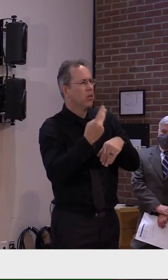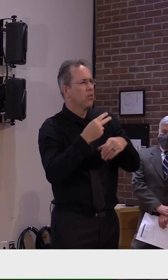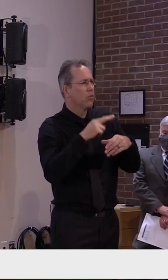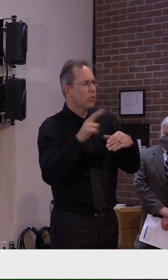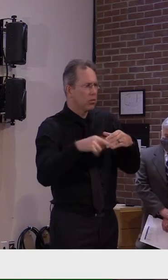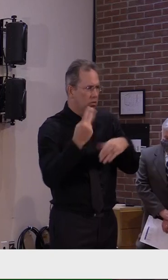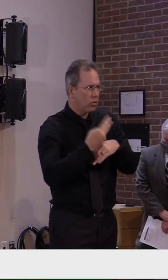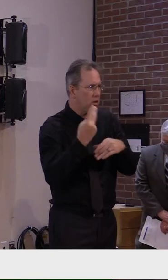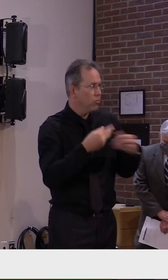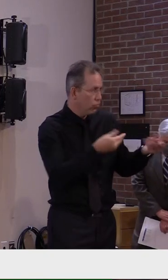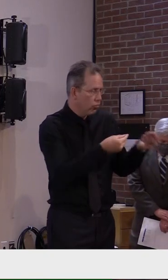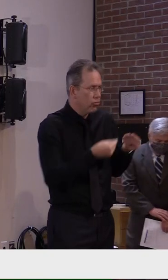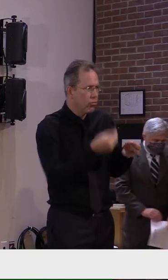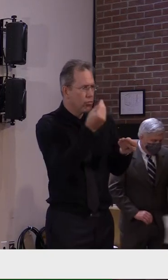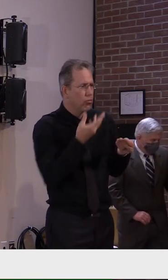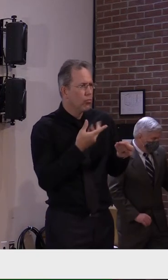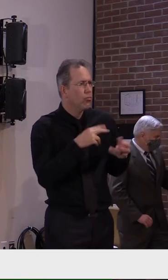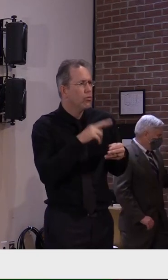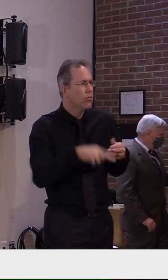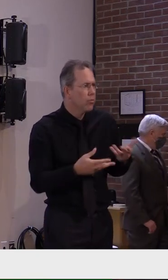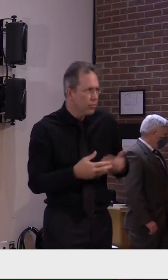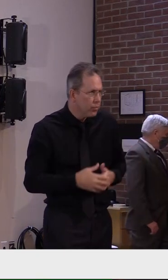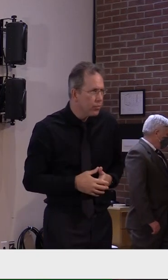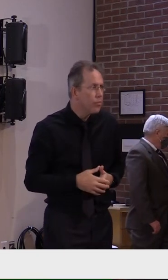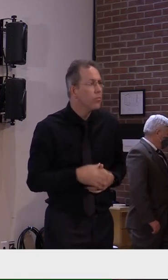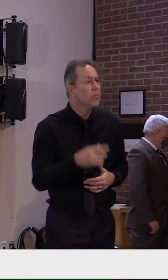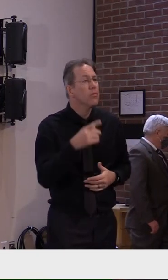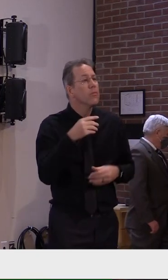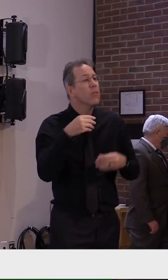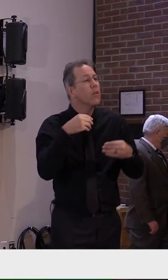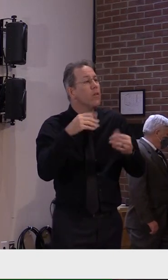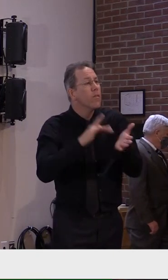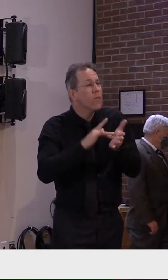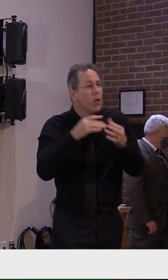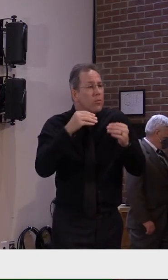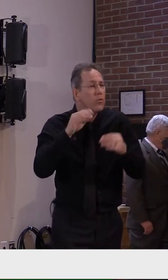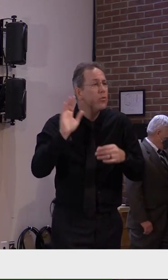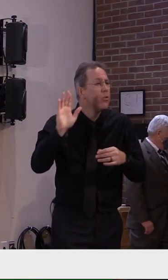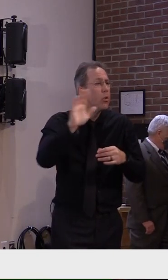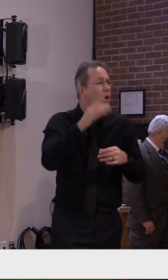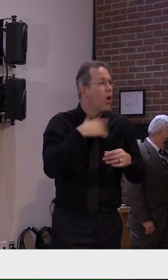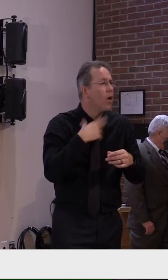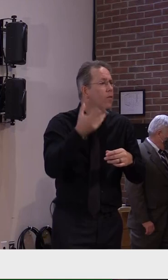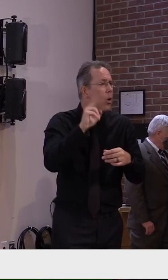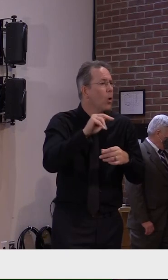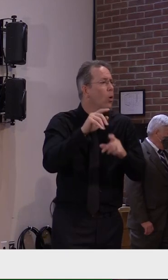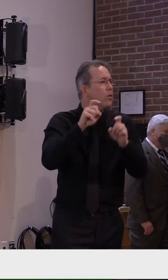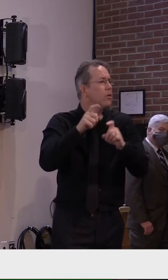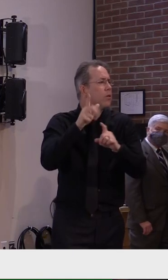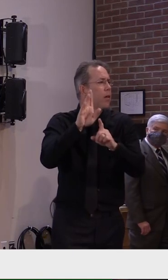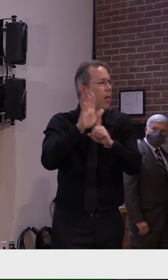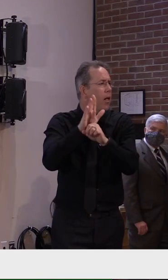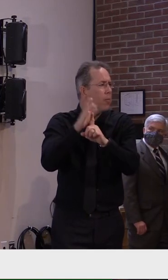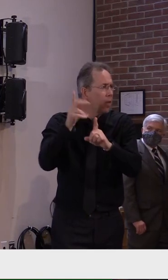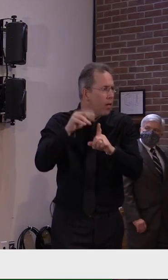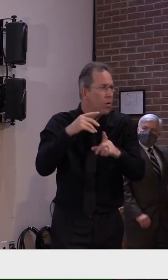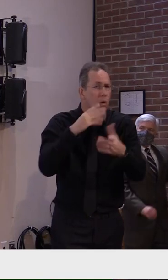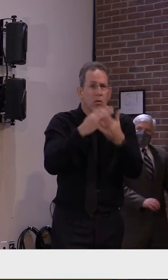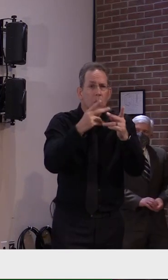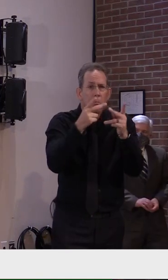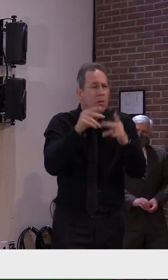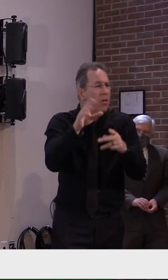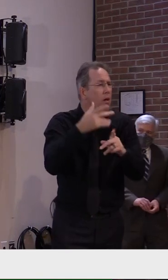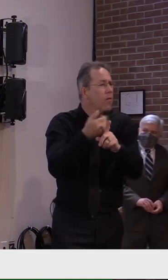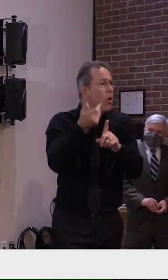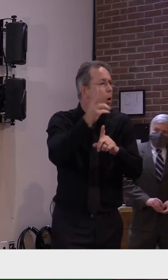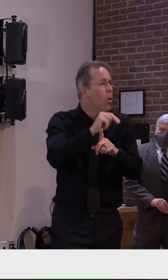healthcare settings to either their labs on site, in the healthcare settings example, or out-of-state labs. We